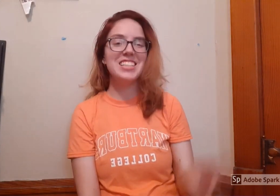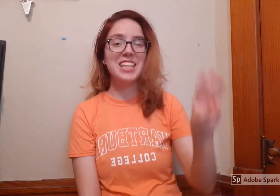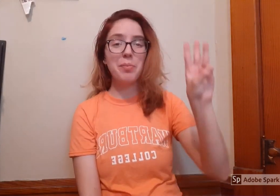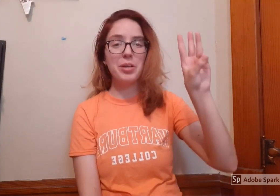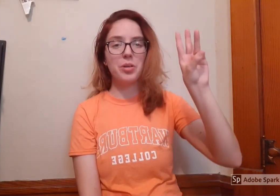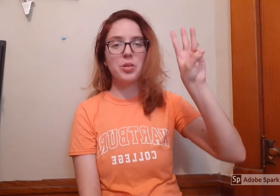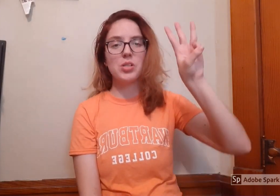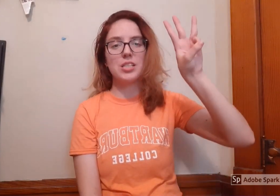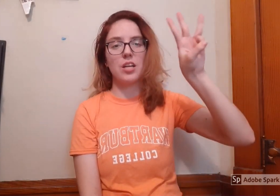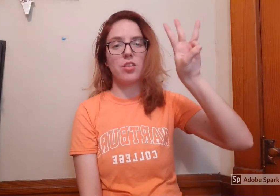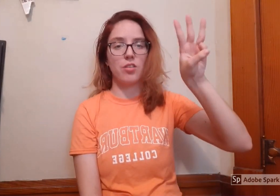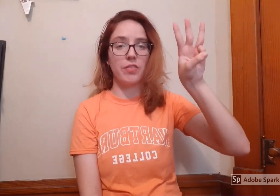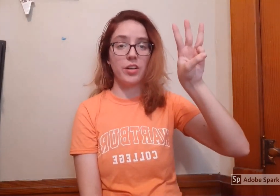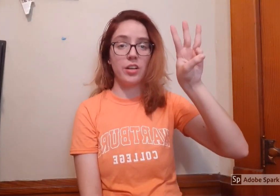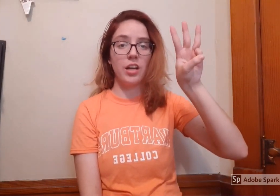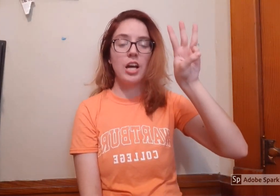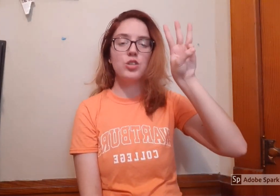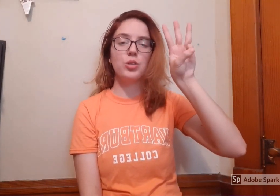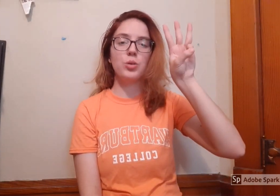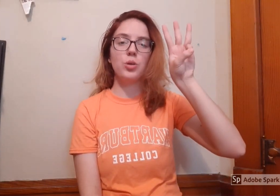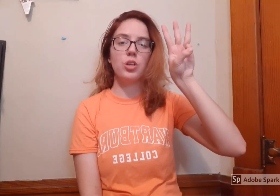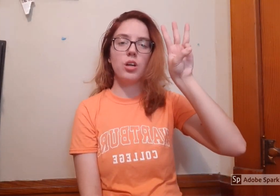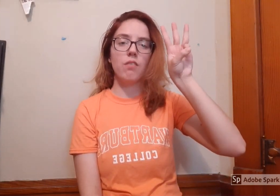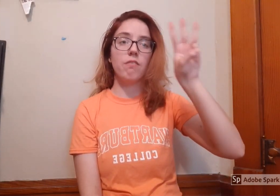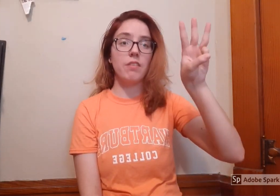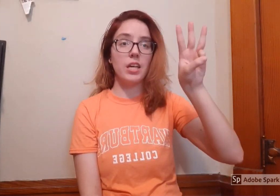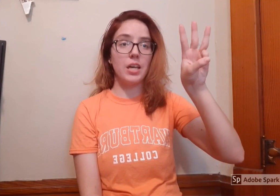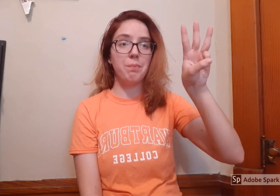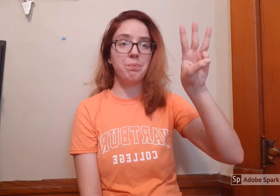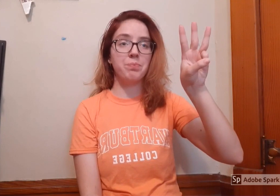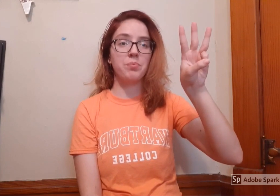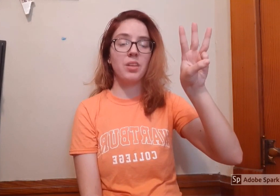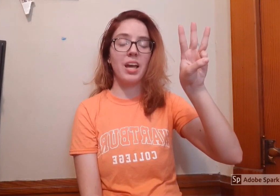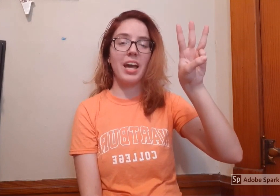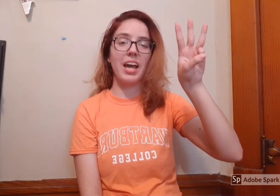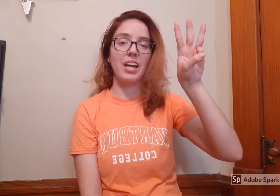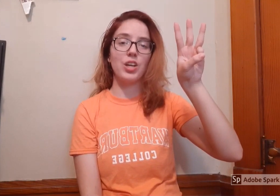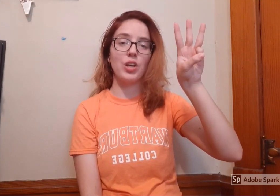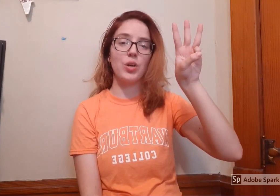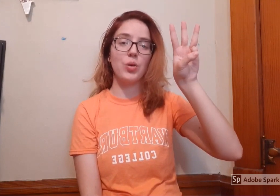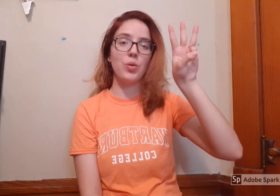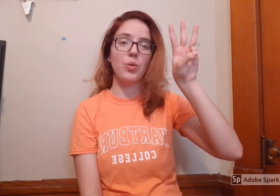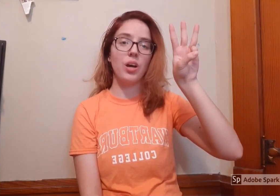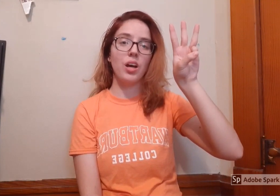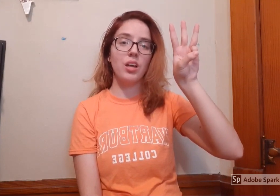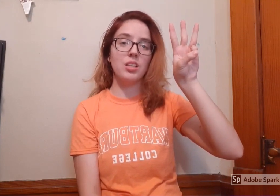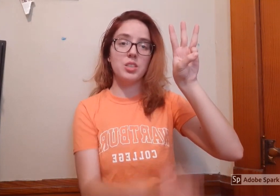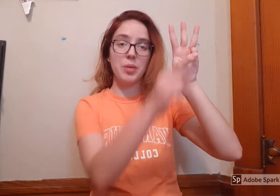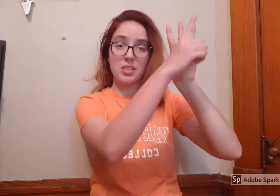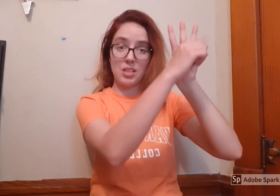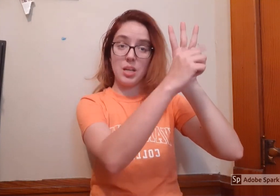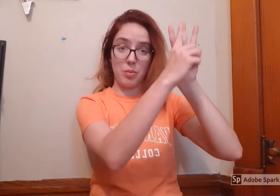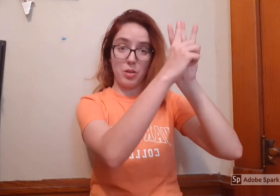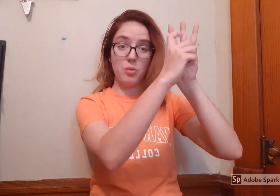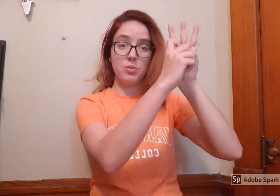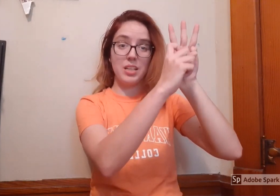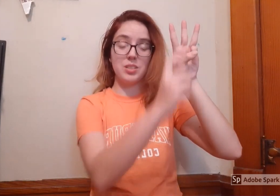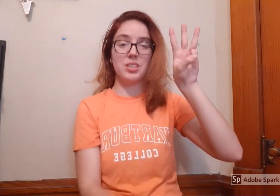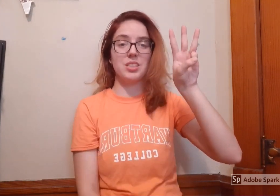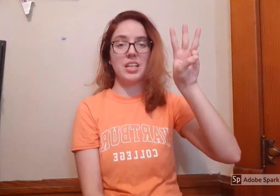W you just add a third finger to your V and you this makes a W. As you can see